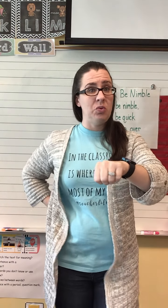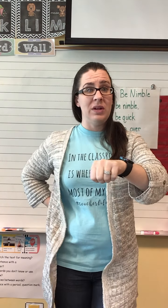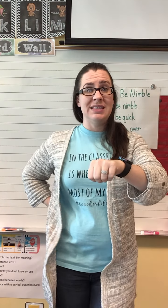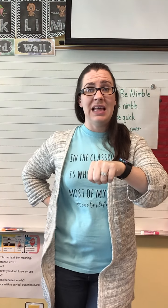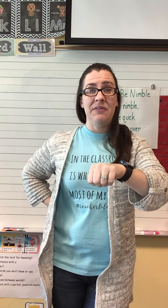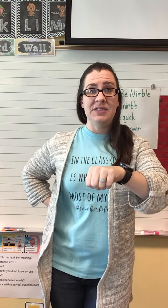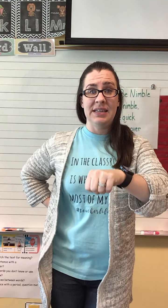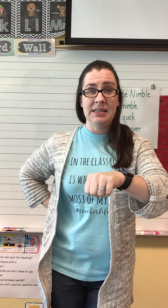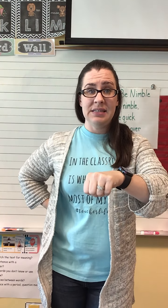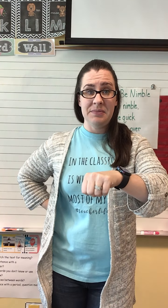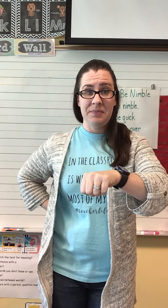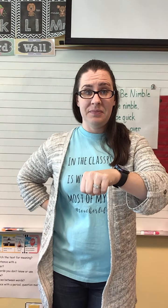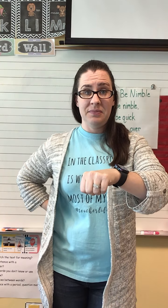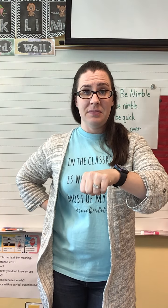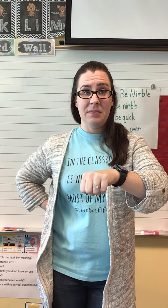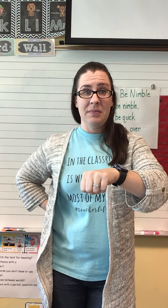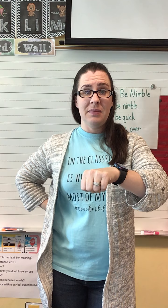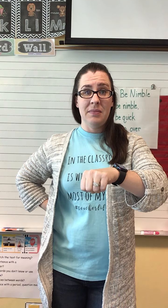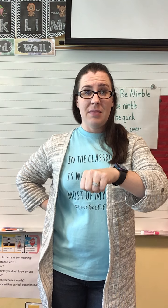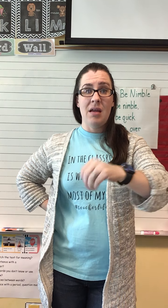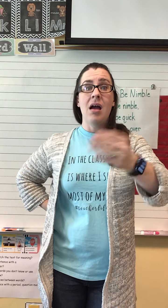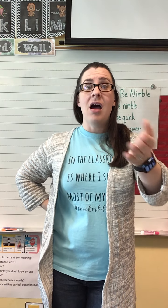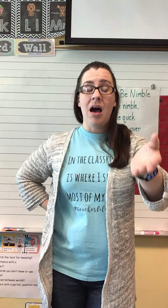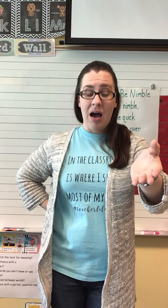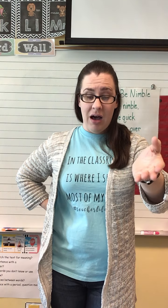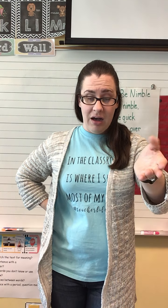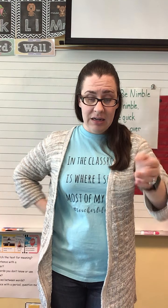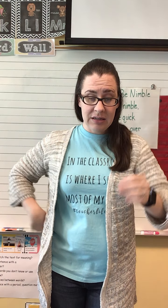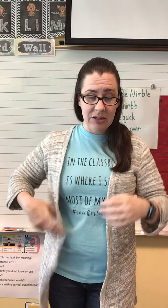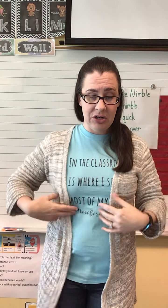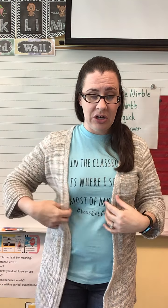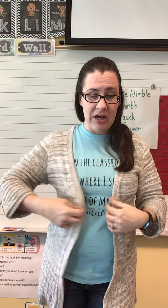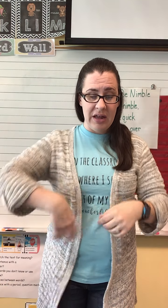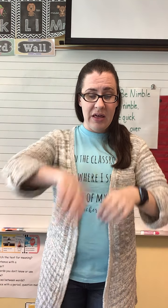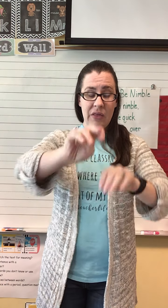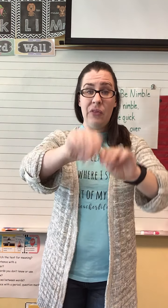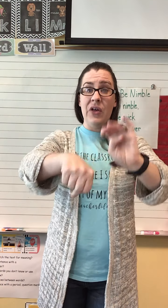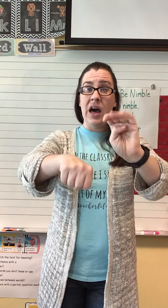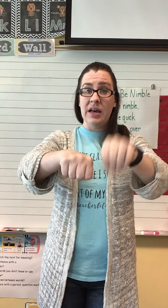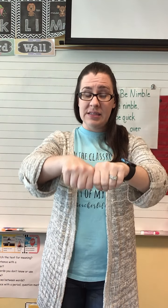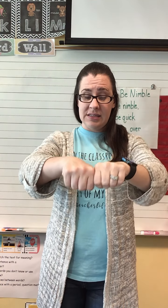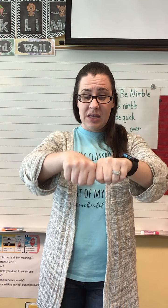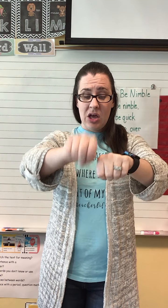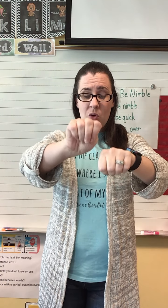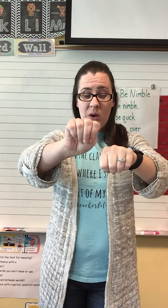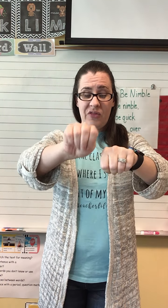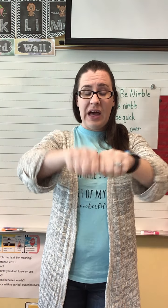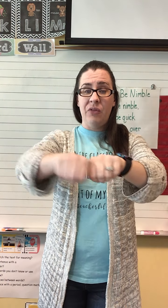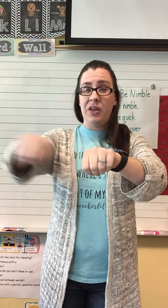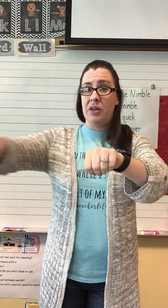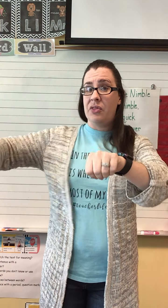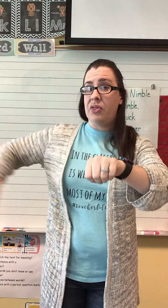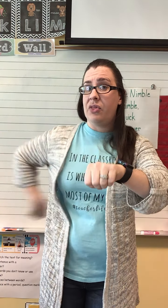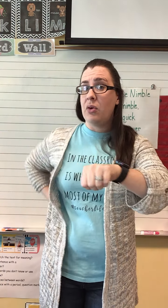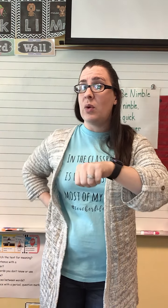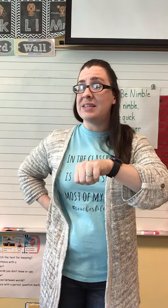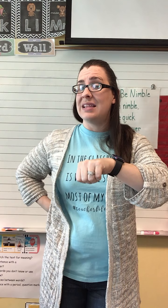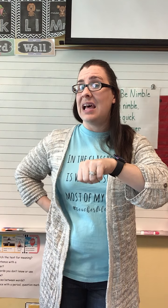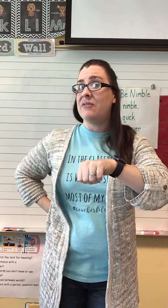what's left is unk. Good. Thus without the th, what's left